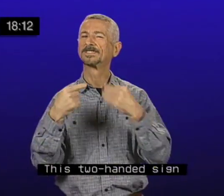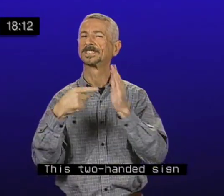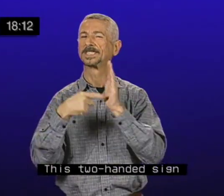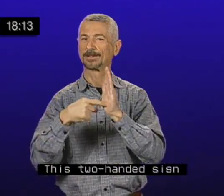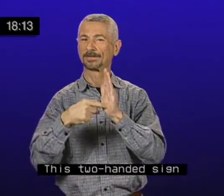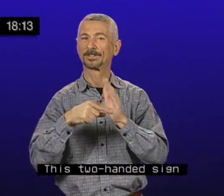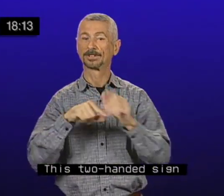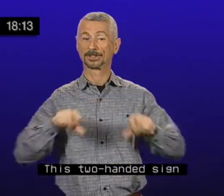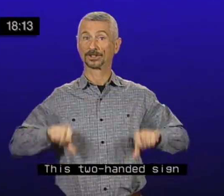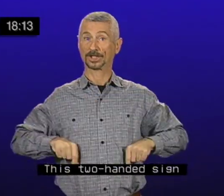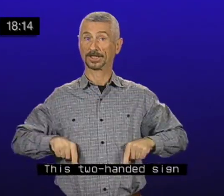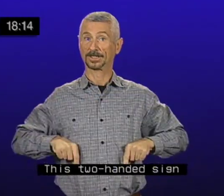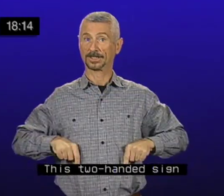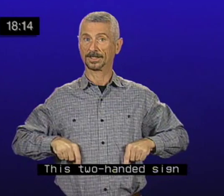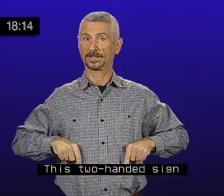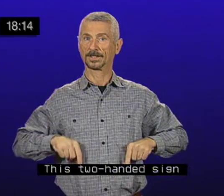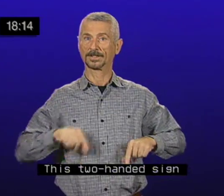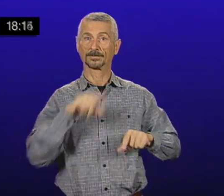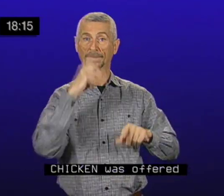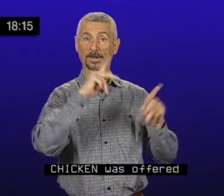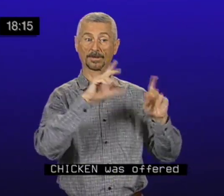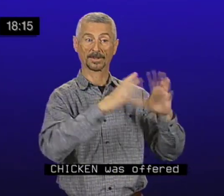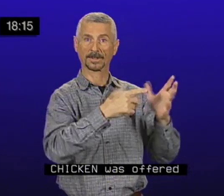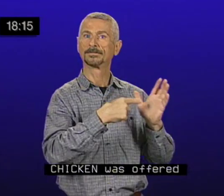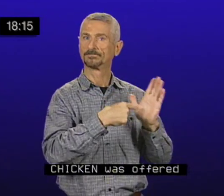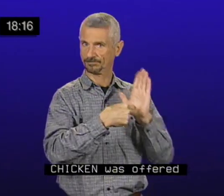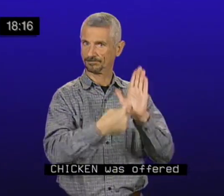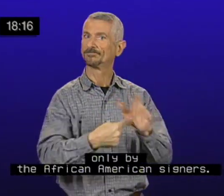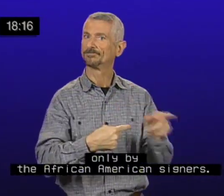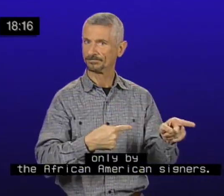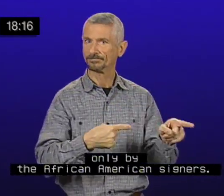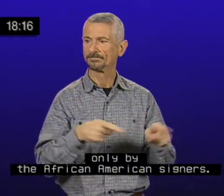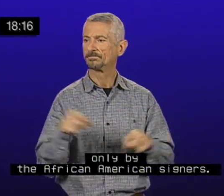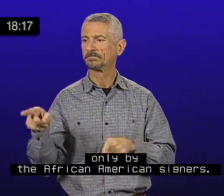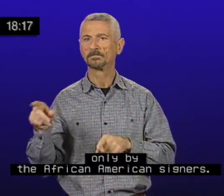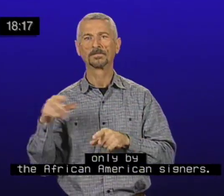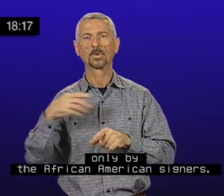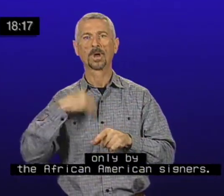This two-handed sign chicken was offered only by the African American signers.